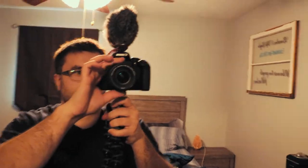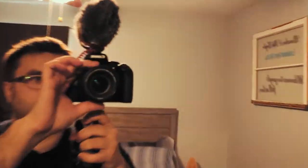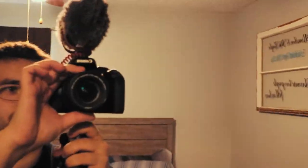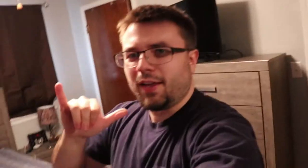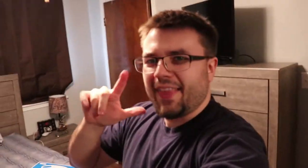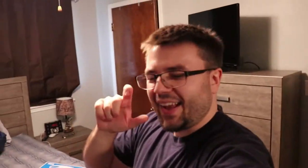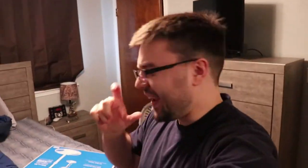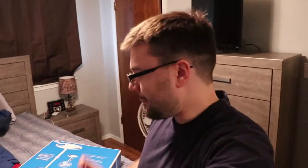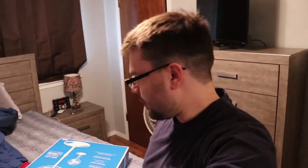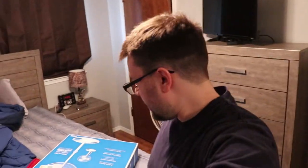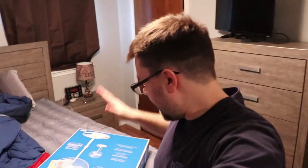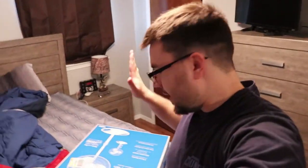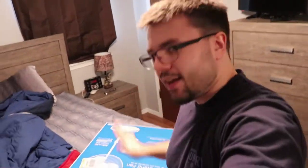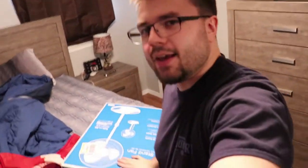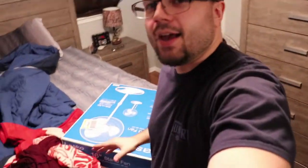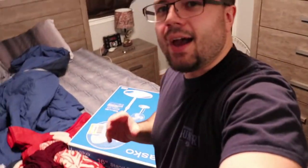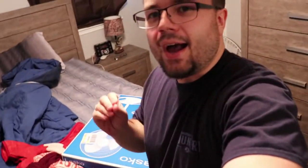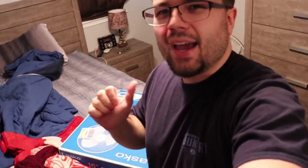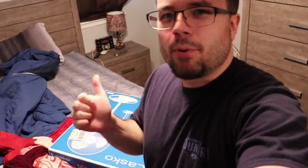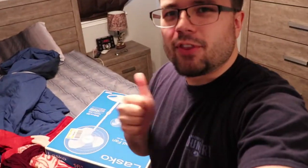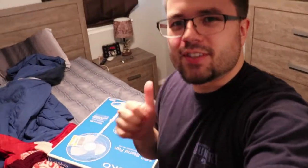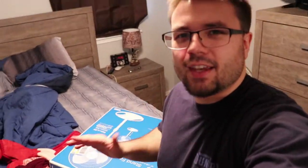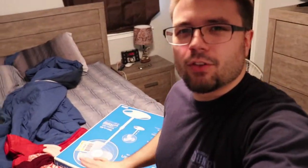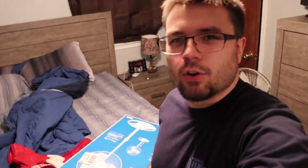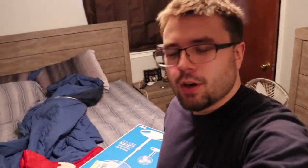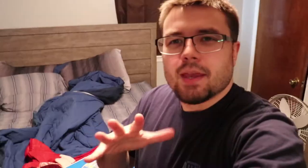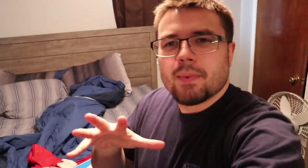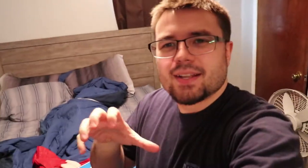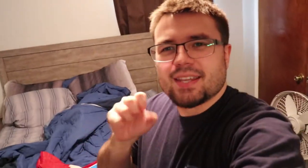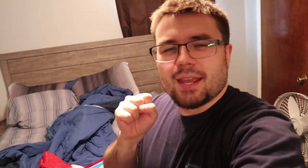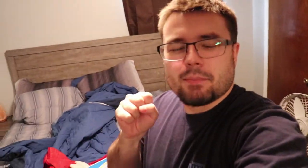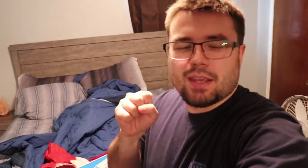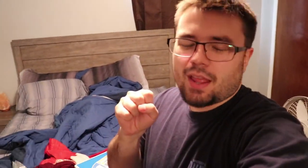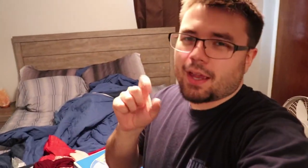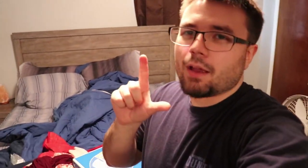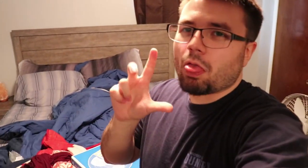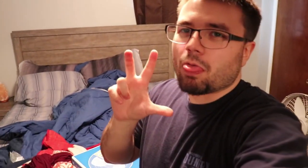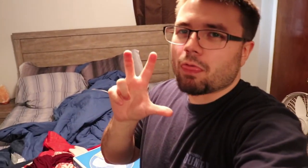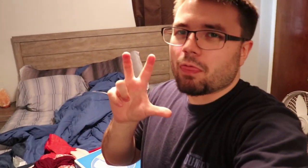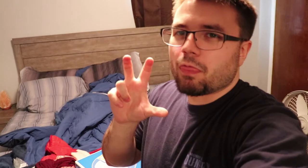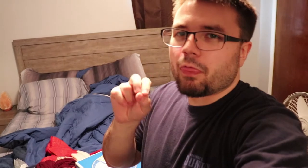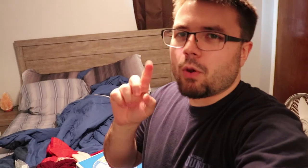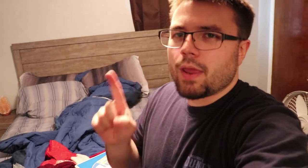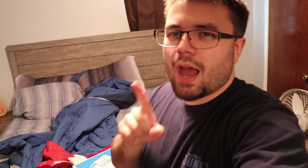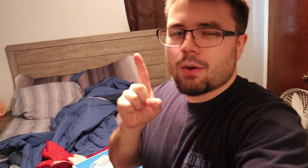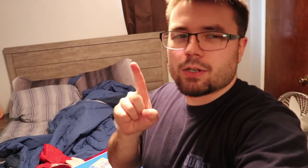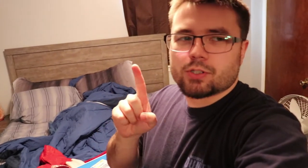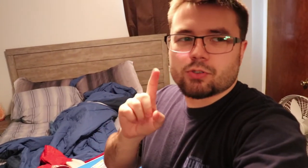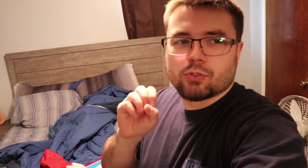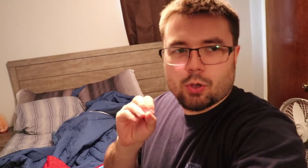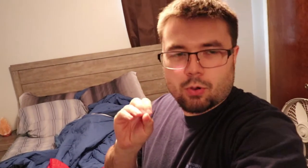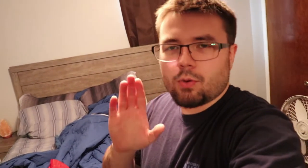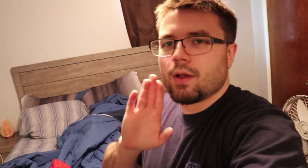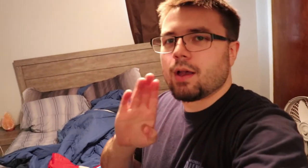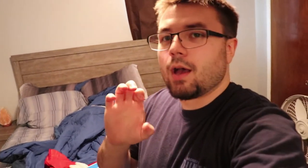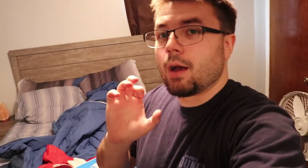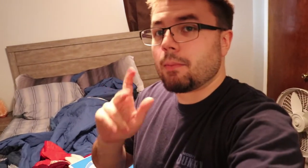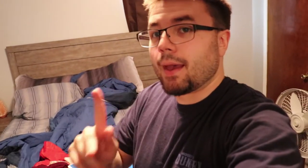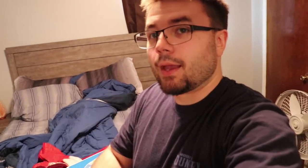look at that camera huh put this together might take me like 30 hours so i'll be back